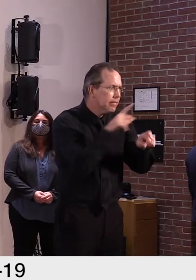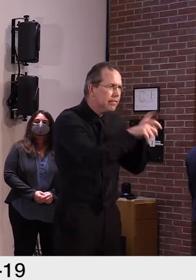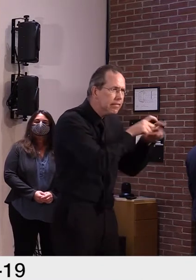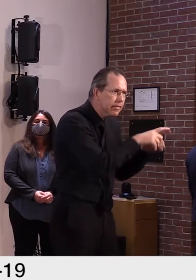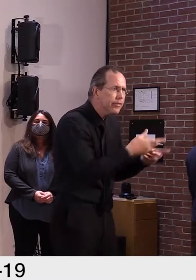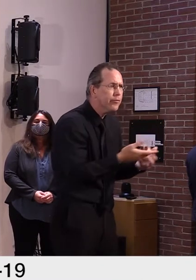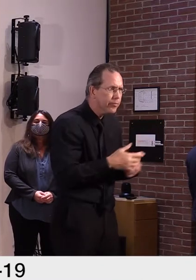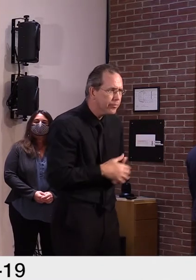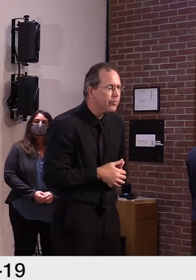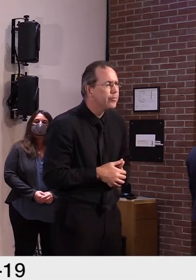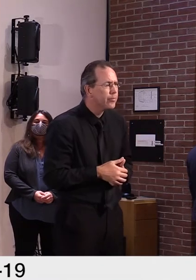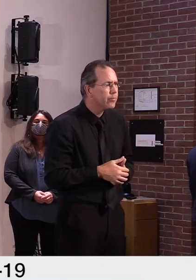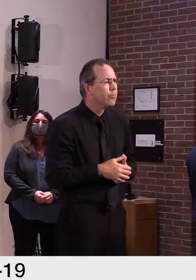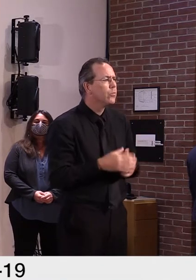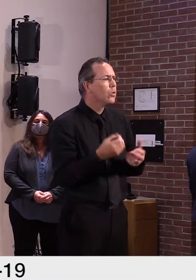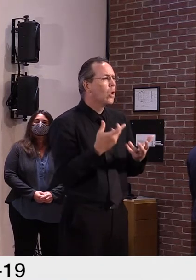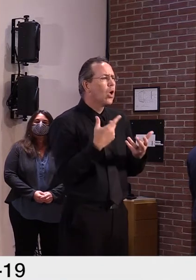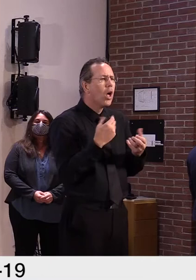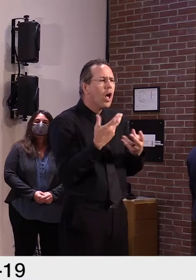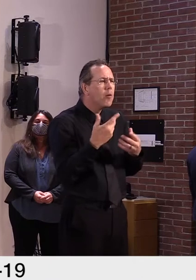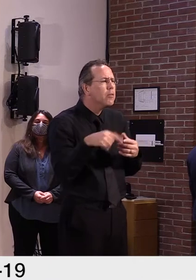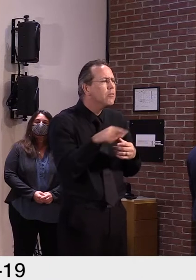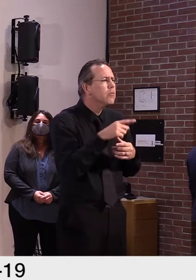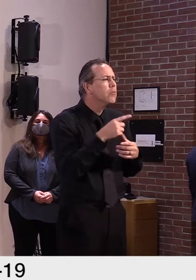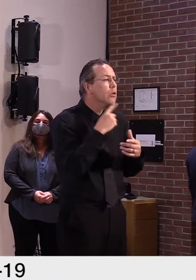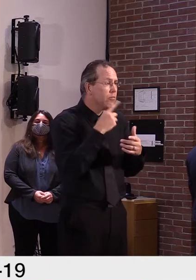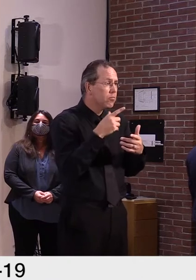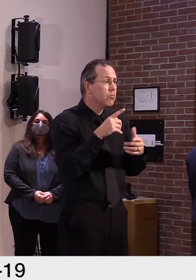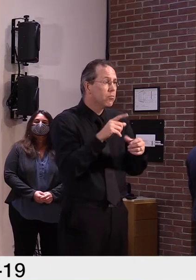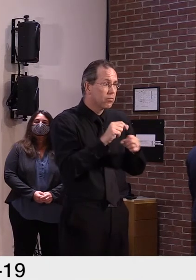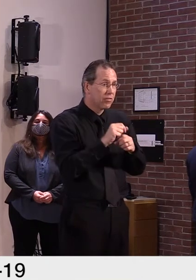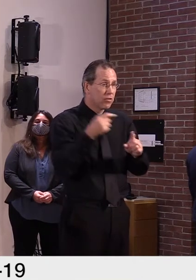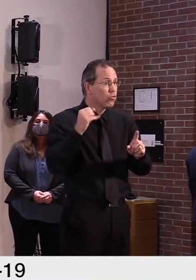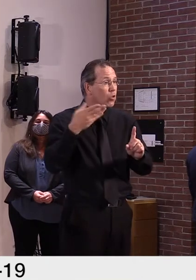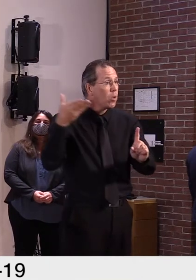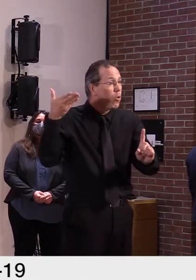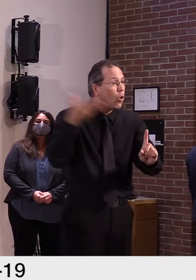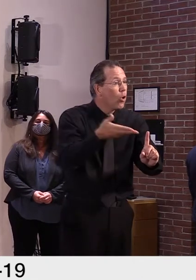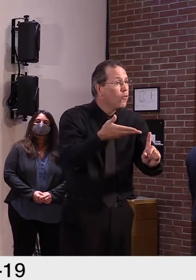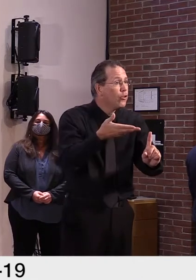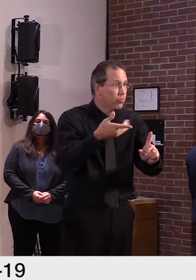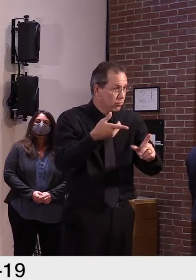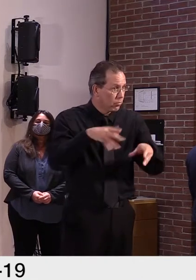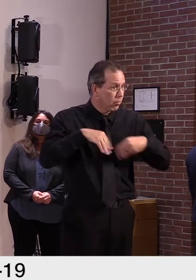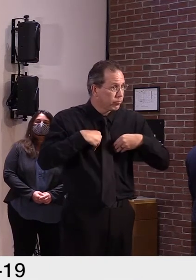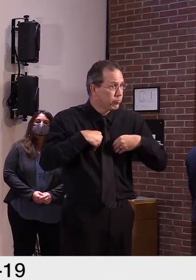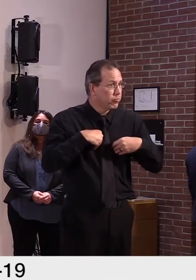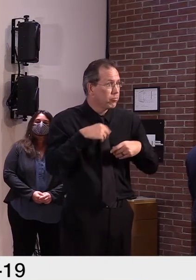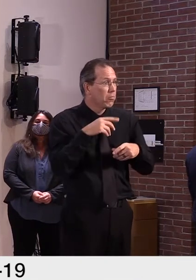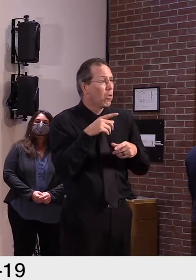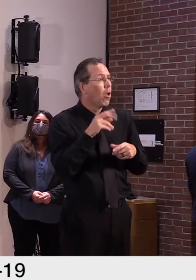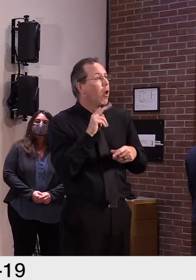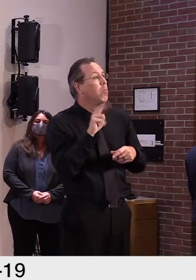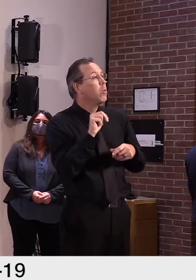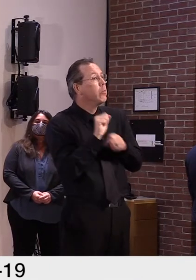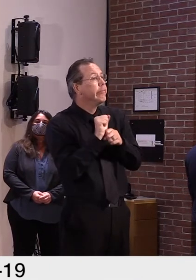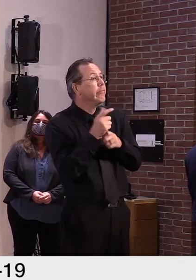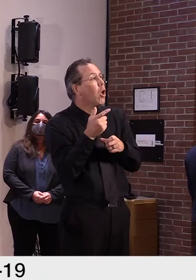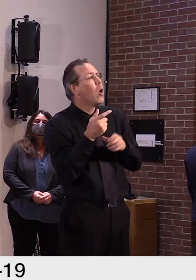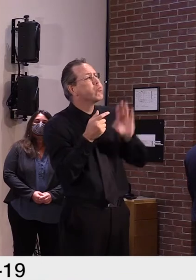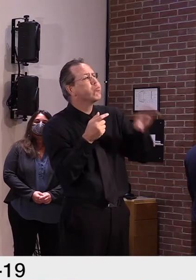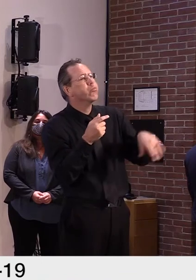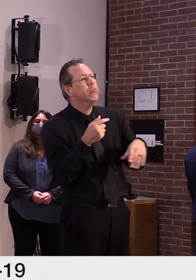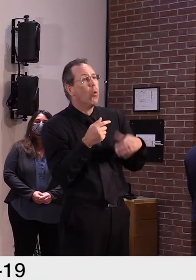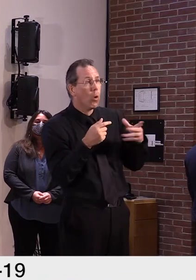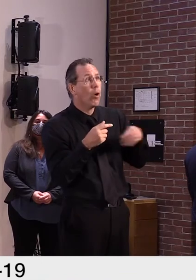that there are a number of mitigating factors right now during COVID that prevents someone from looking for work or being able to